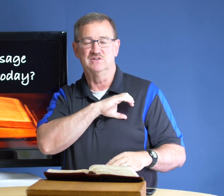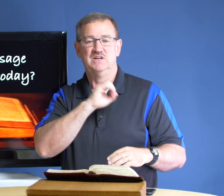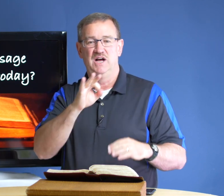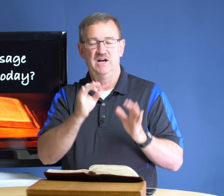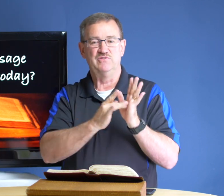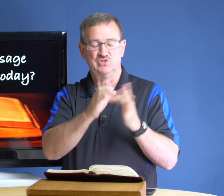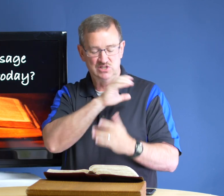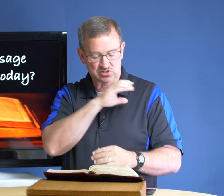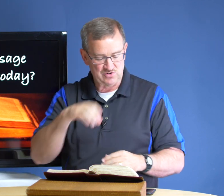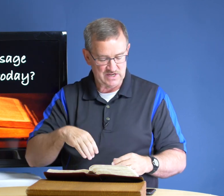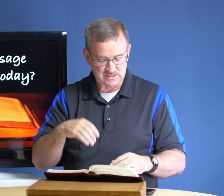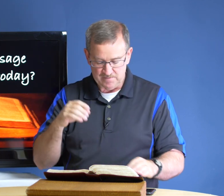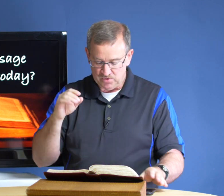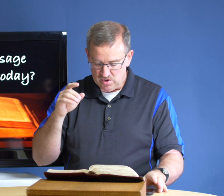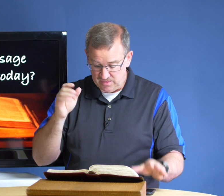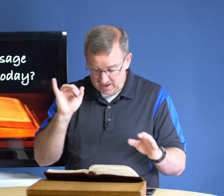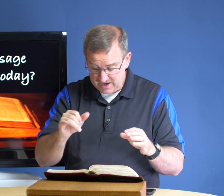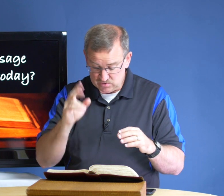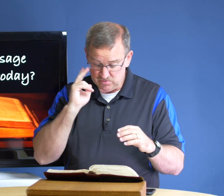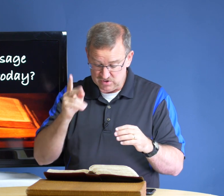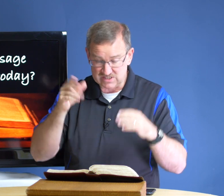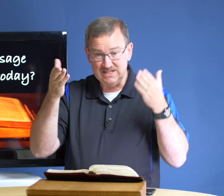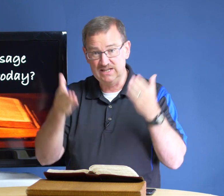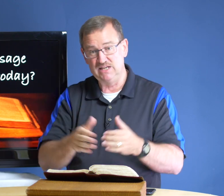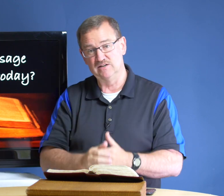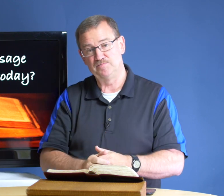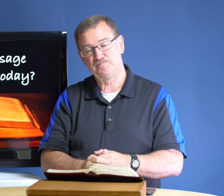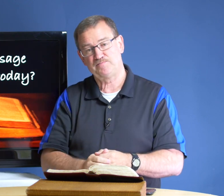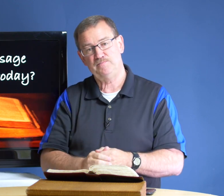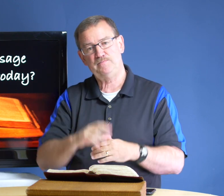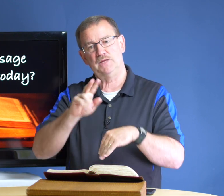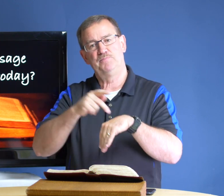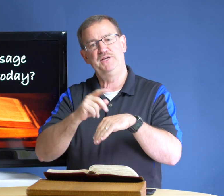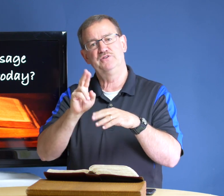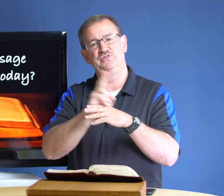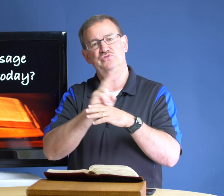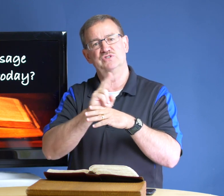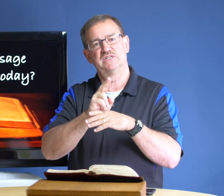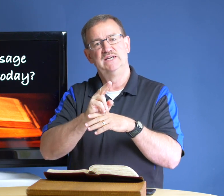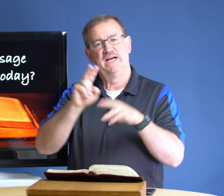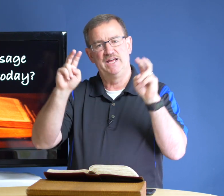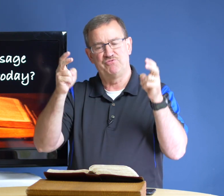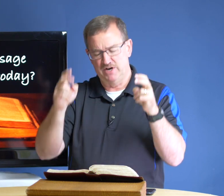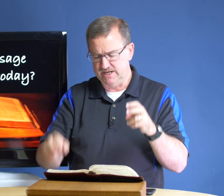of jesus christ and that's what we're going to see here peter uses a phrase